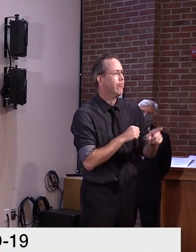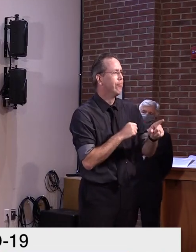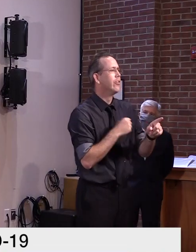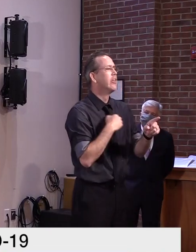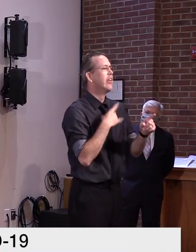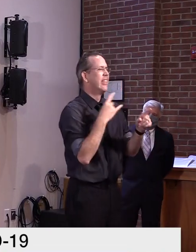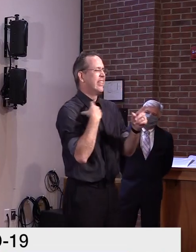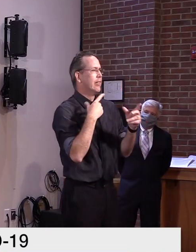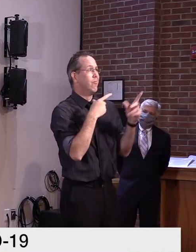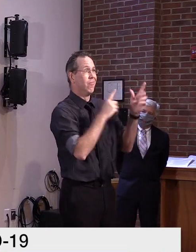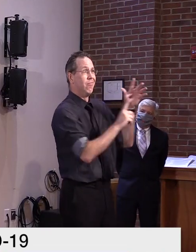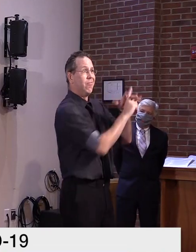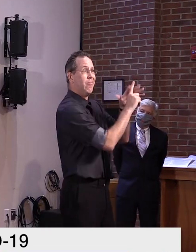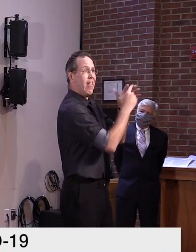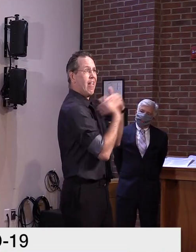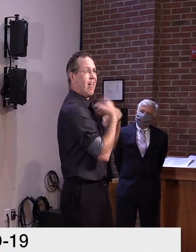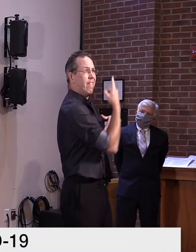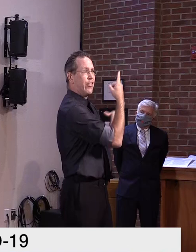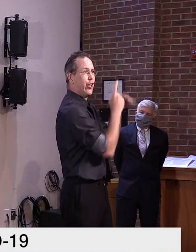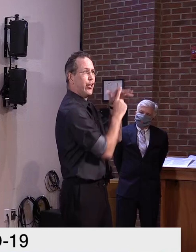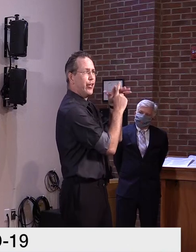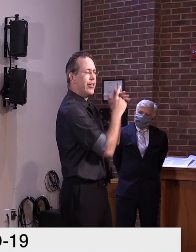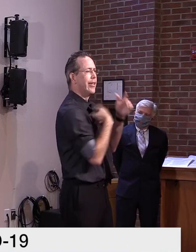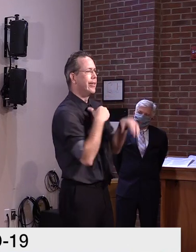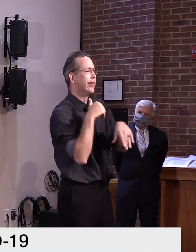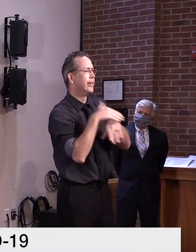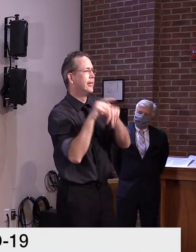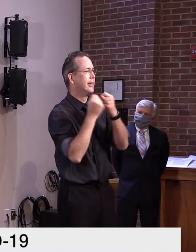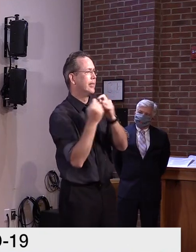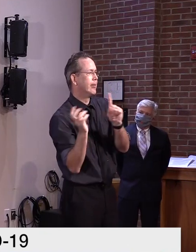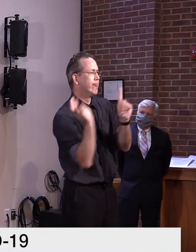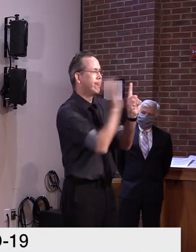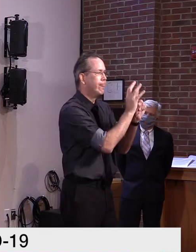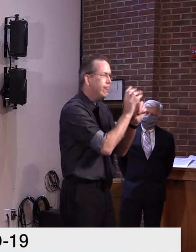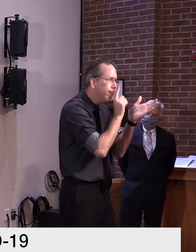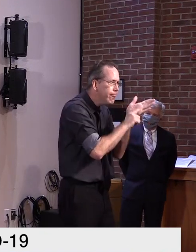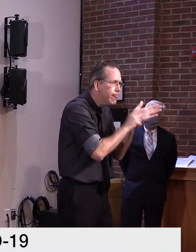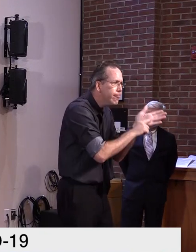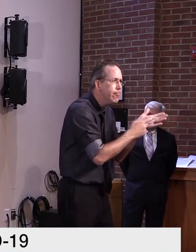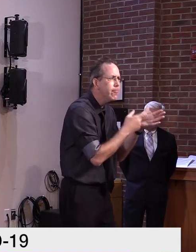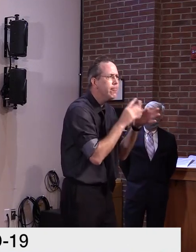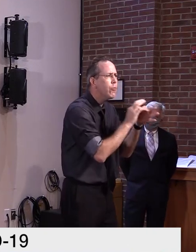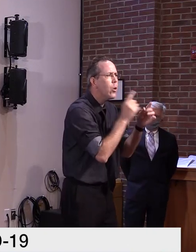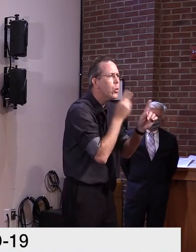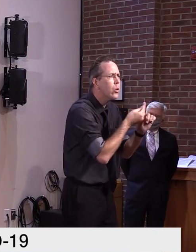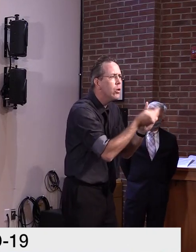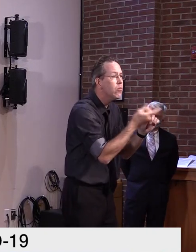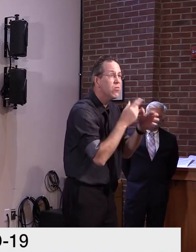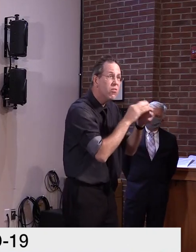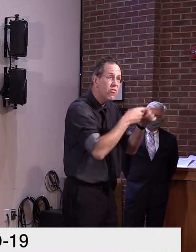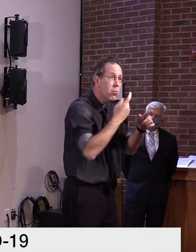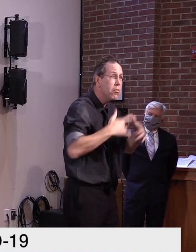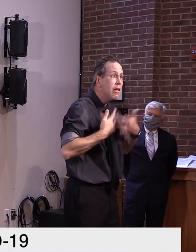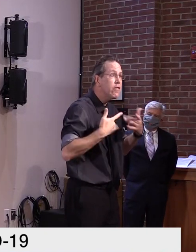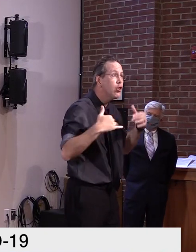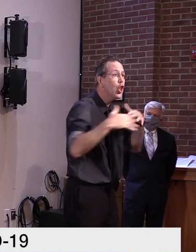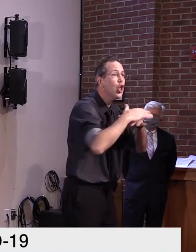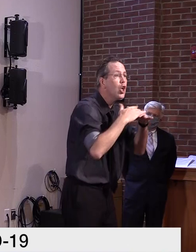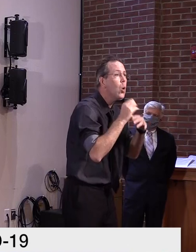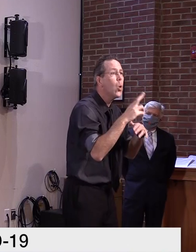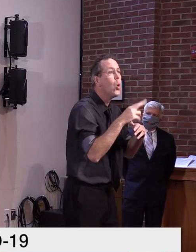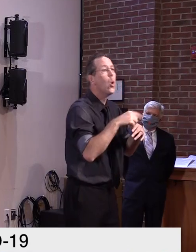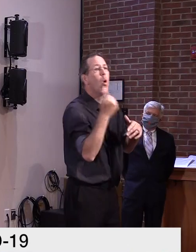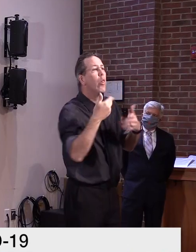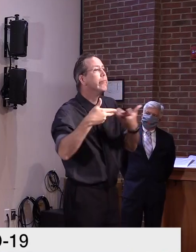of no specific relationships or, uh, events of concern, um, but we're asking the same questions